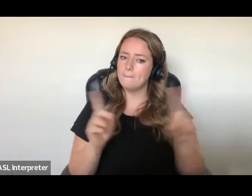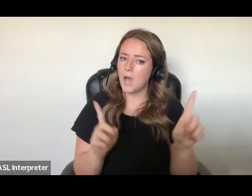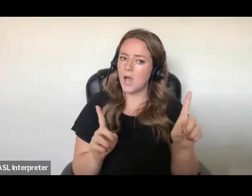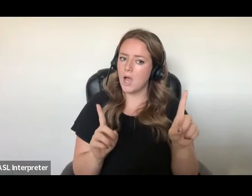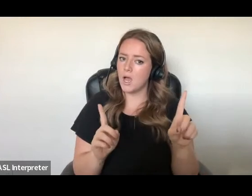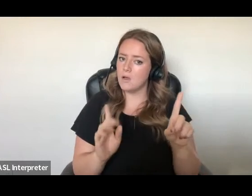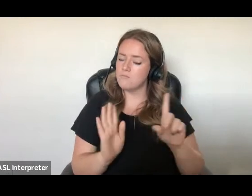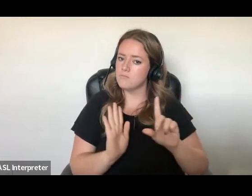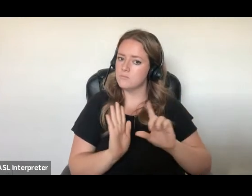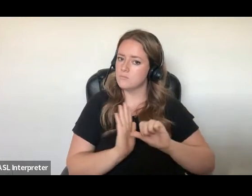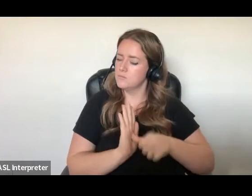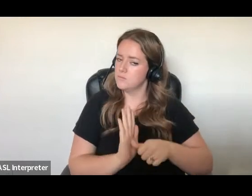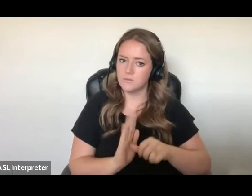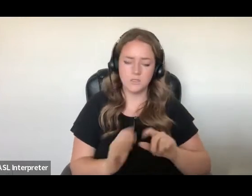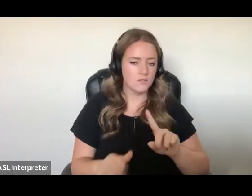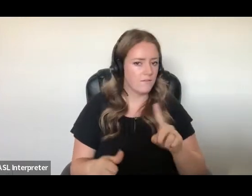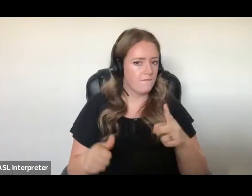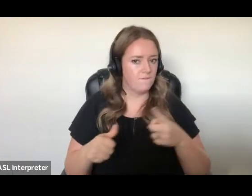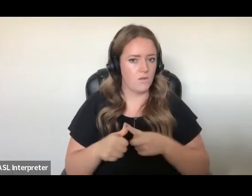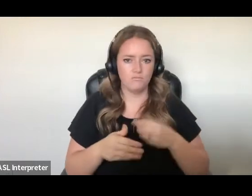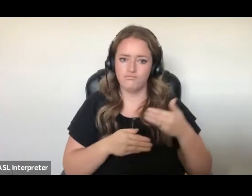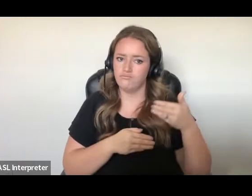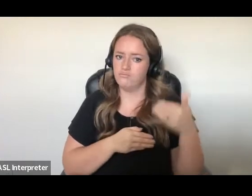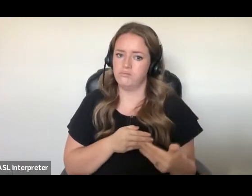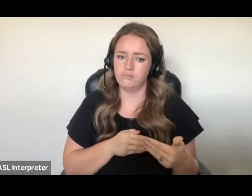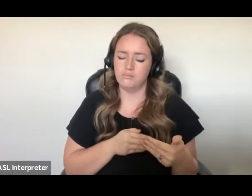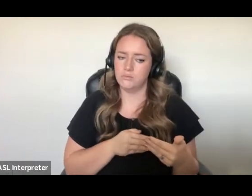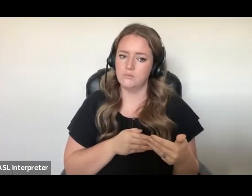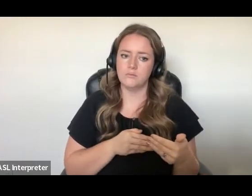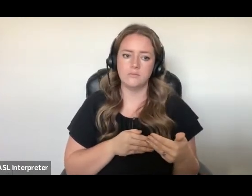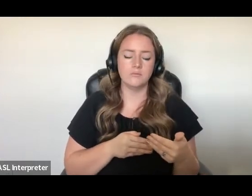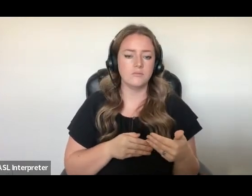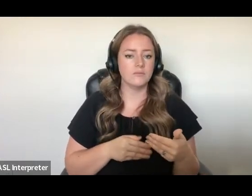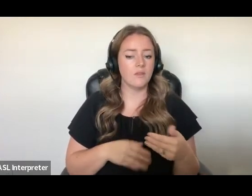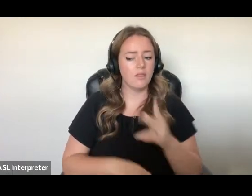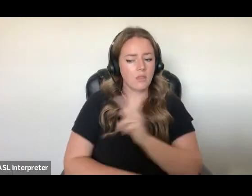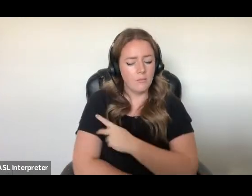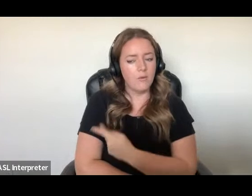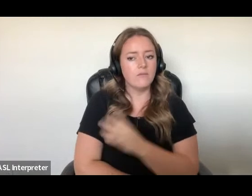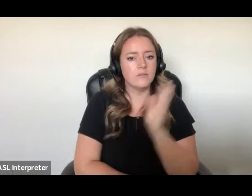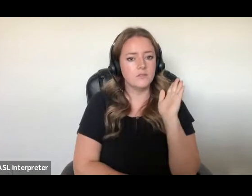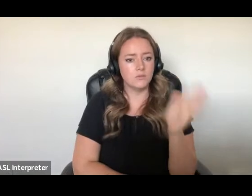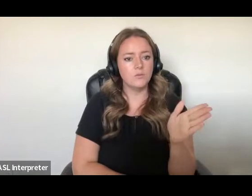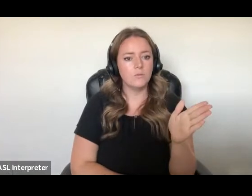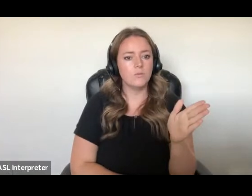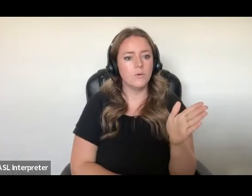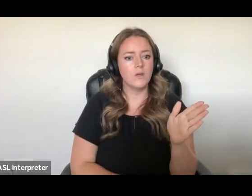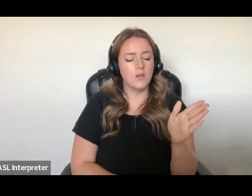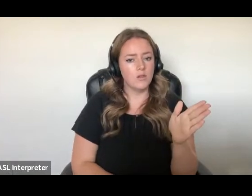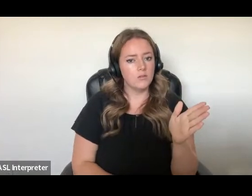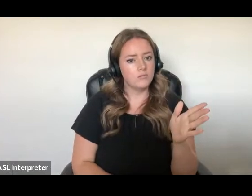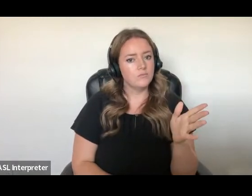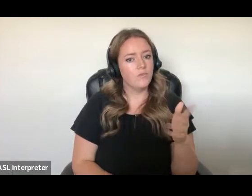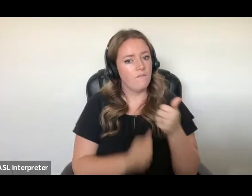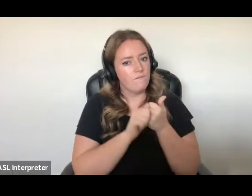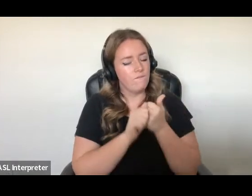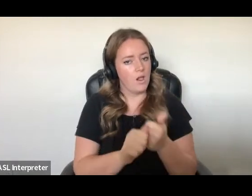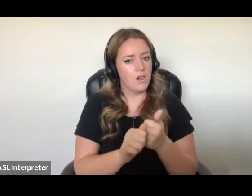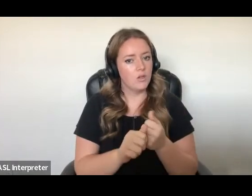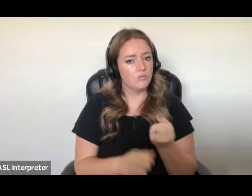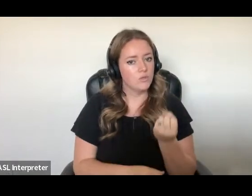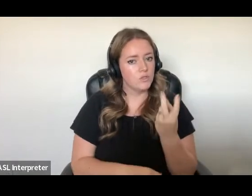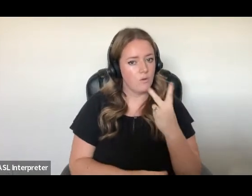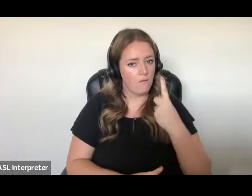still a first step. We expect that the province and CBSA will adhere to the ample 12-month transition timeline